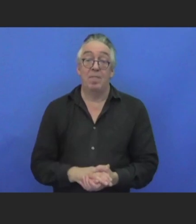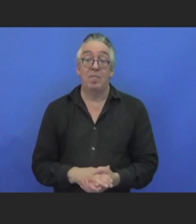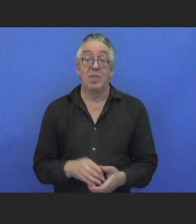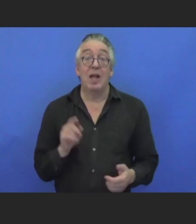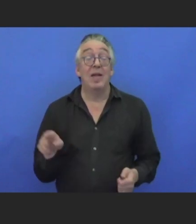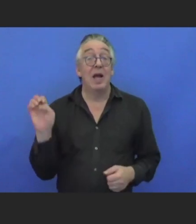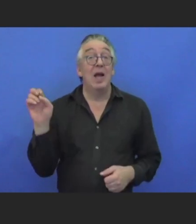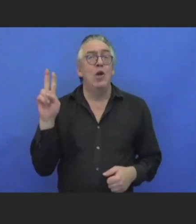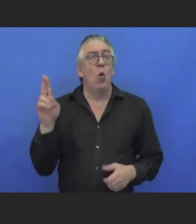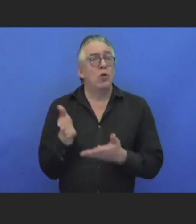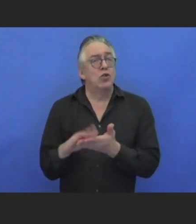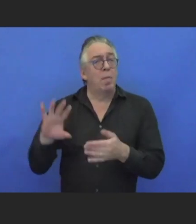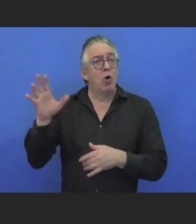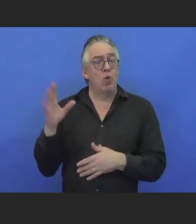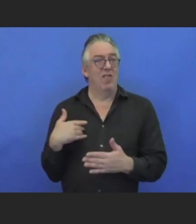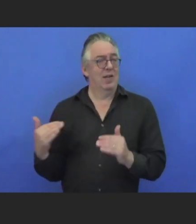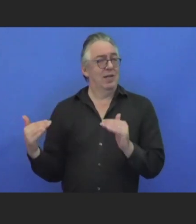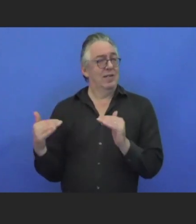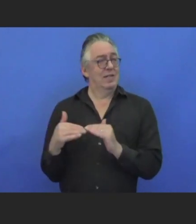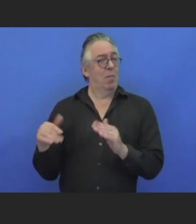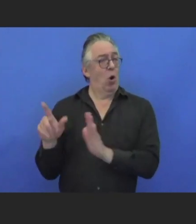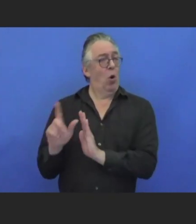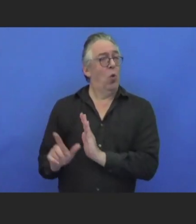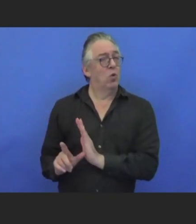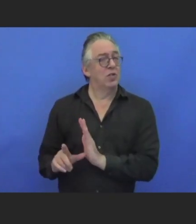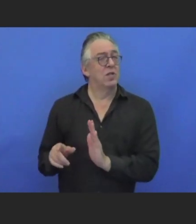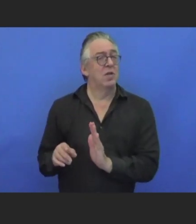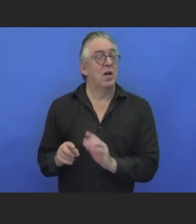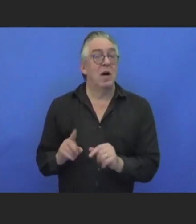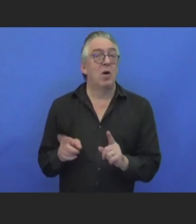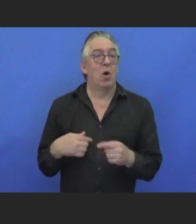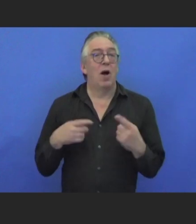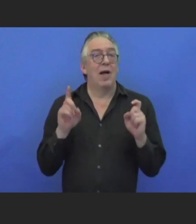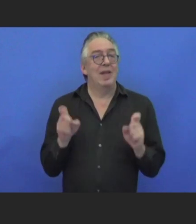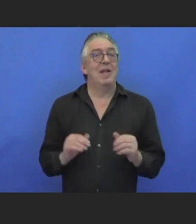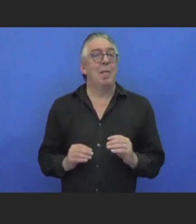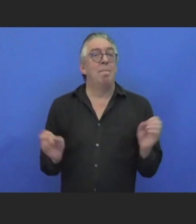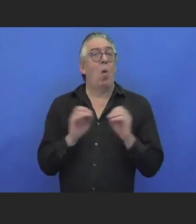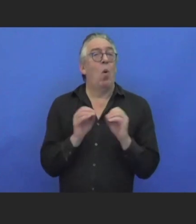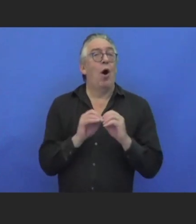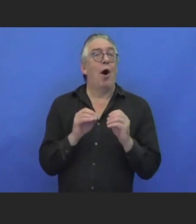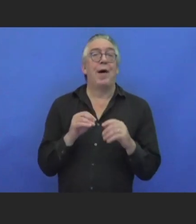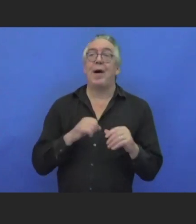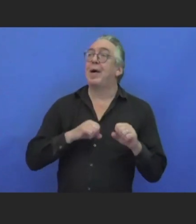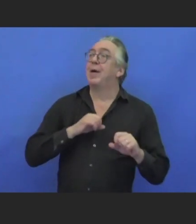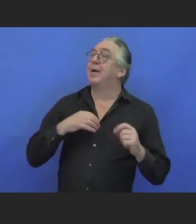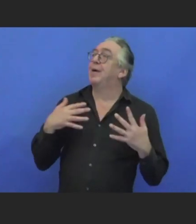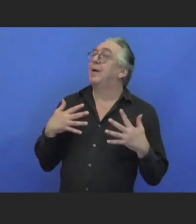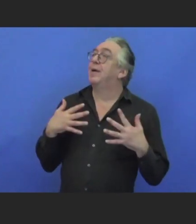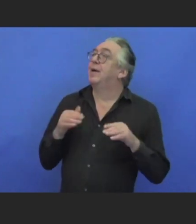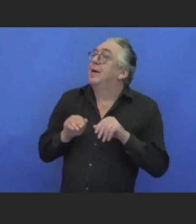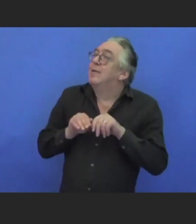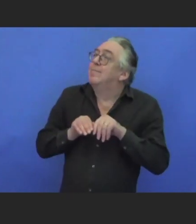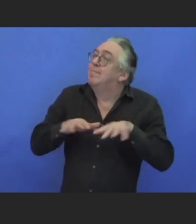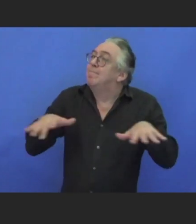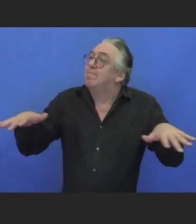laws, but that is something that I think needs to be more ingrained into the population and ingrained into the law. Our last